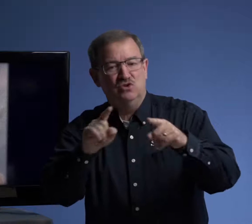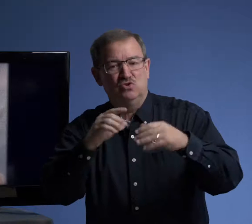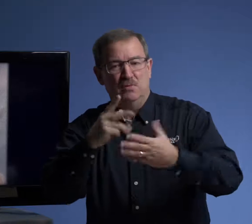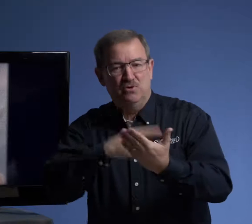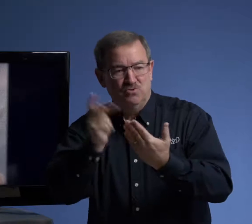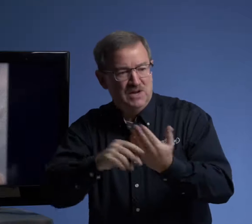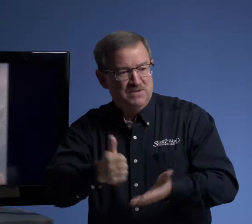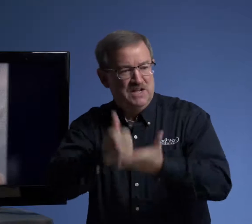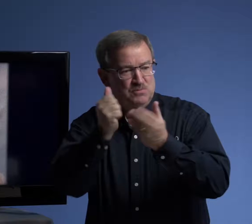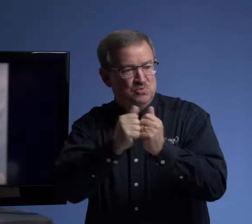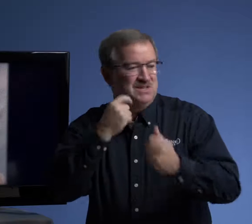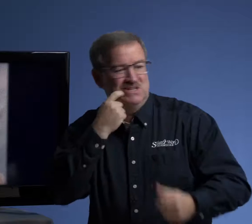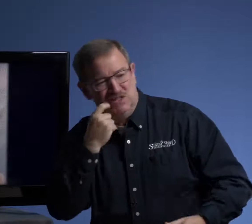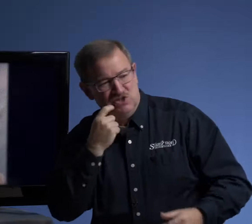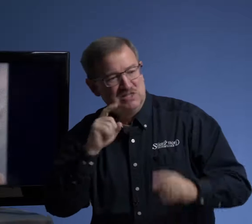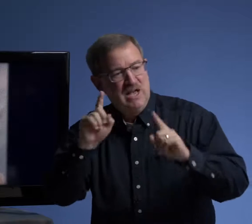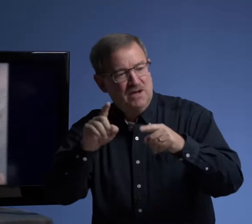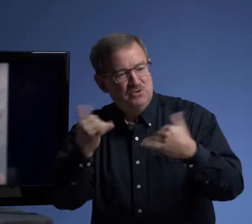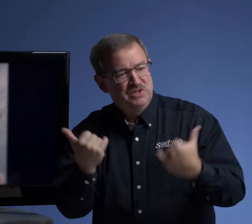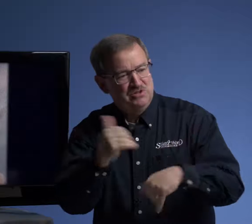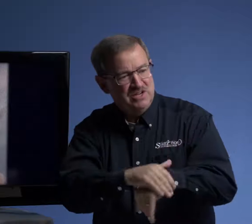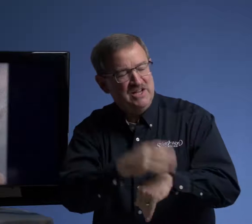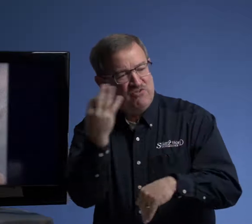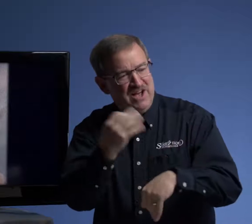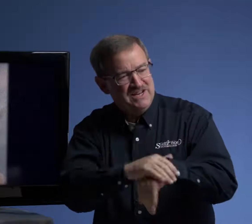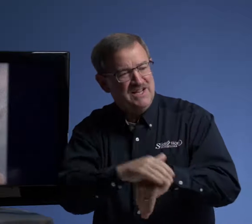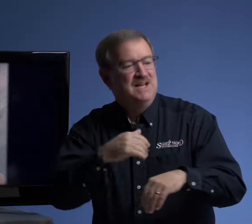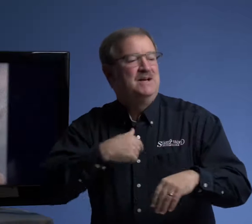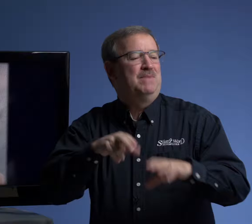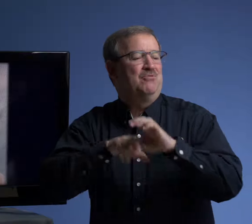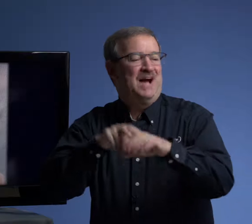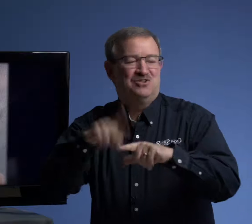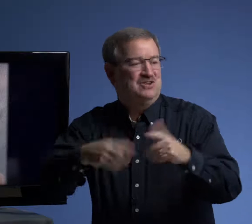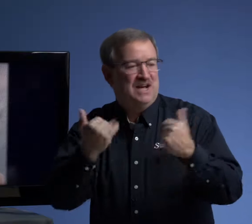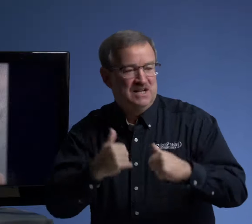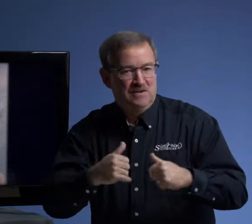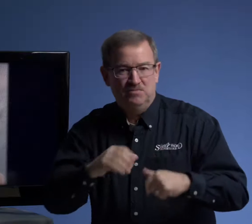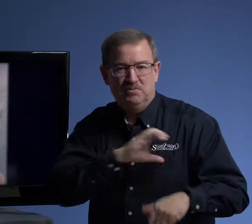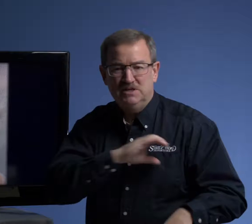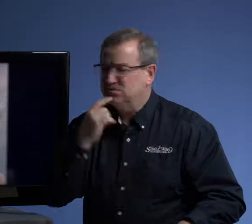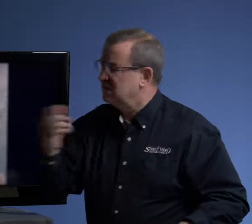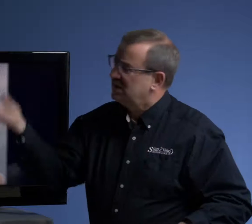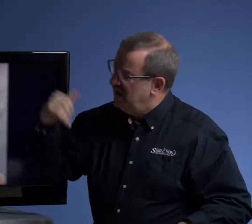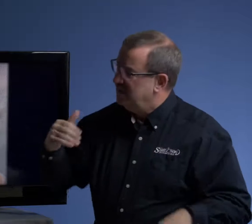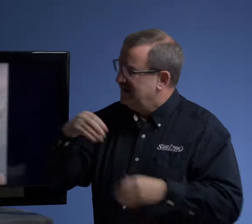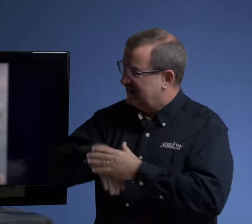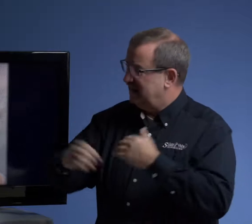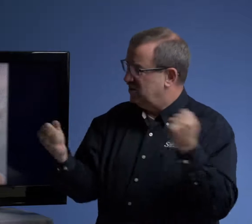go to a program that helps with addictions. I'm going there tonight, Friday night. My ride could not come. The policeman said, Come, get in